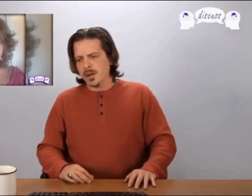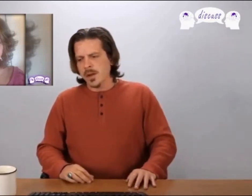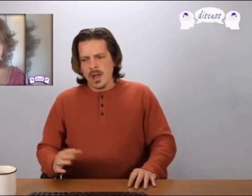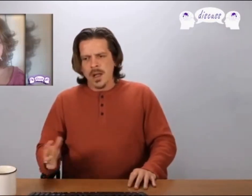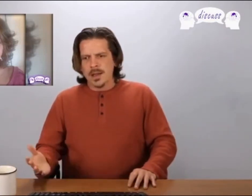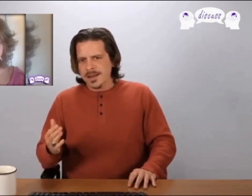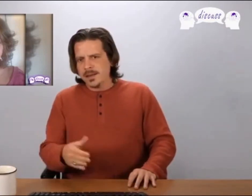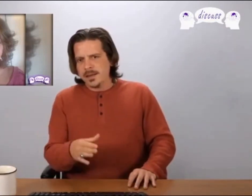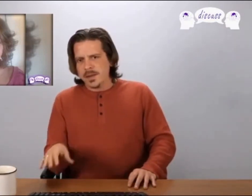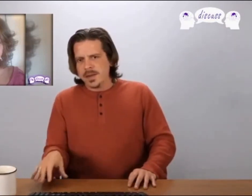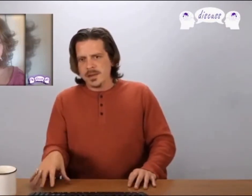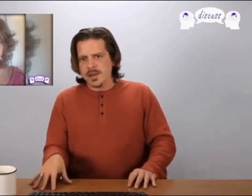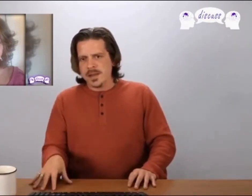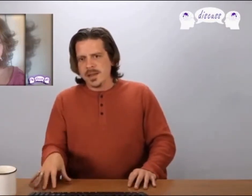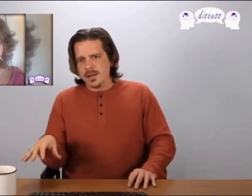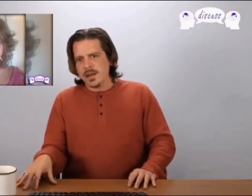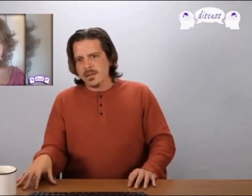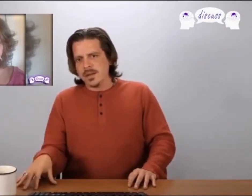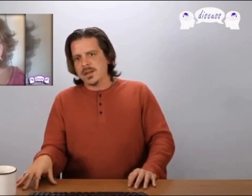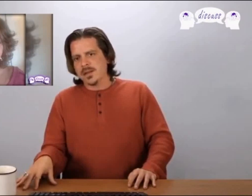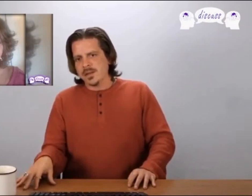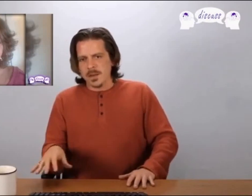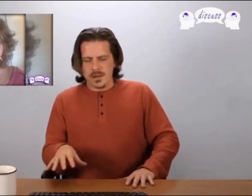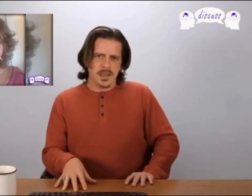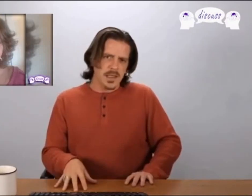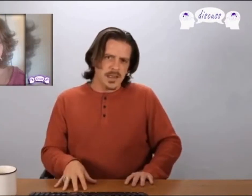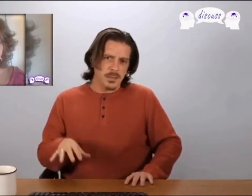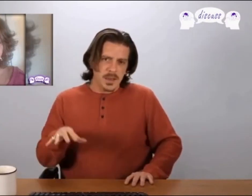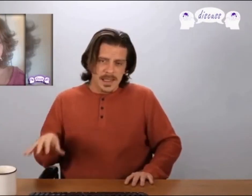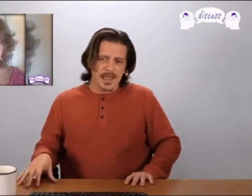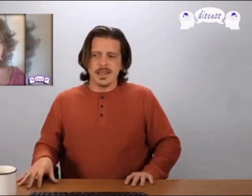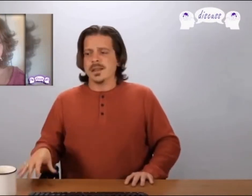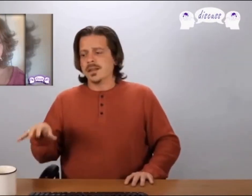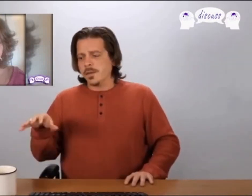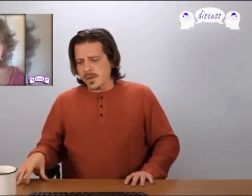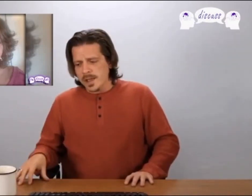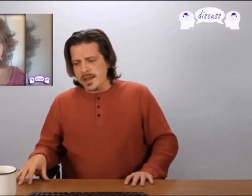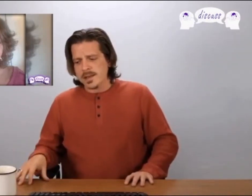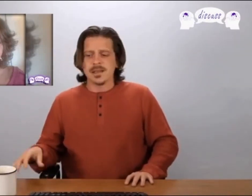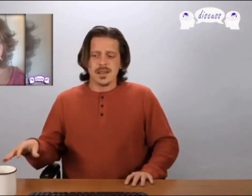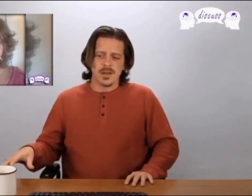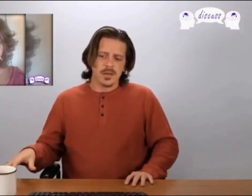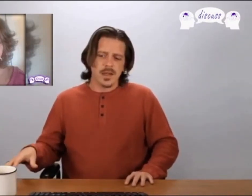this is a really serious case not only because of the conspiracy to kidnap but again the first case that's actually trying